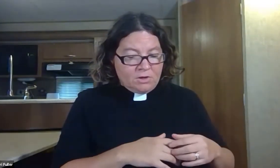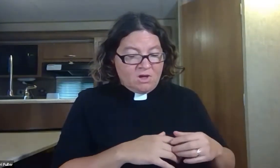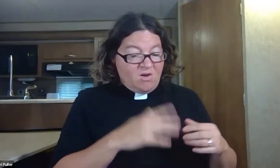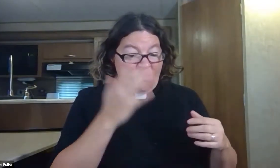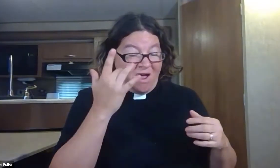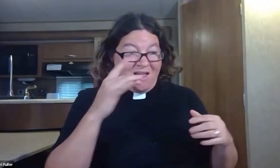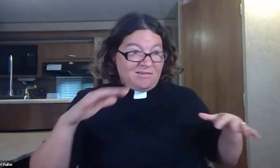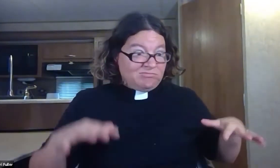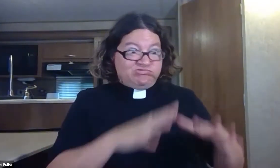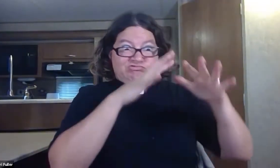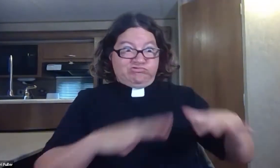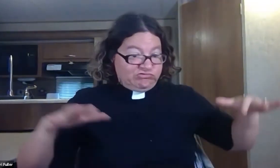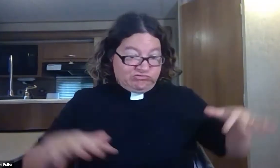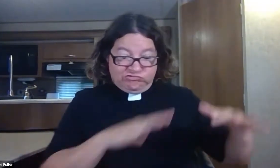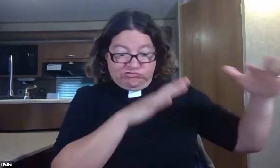The sea was continuing to rage.